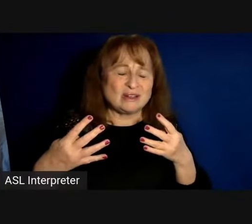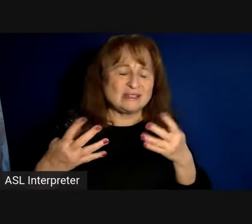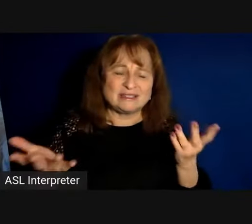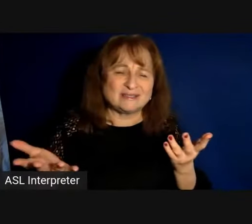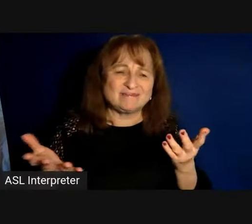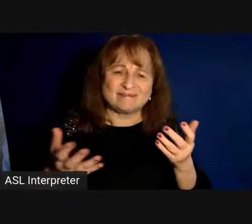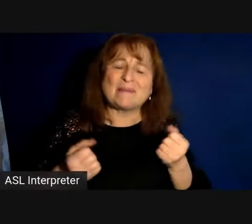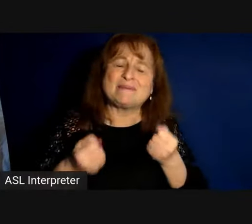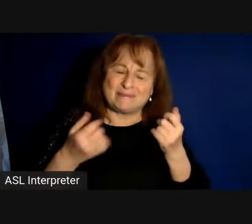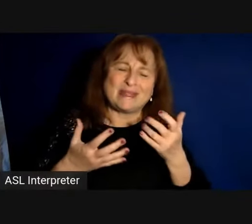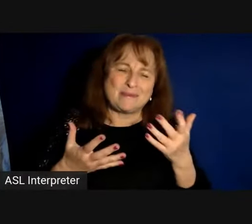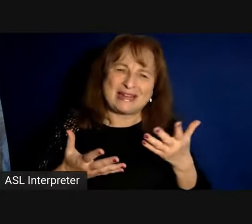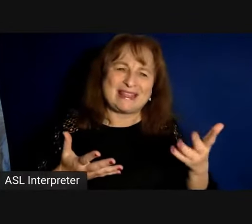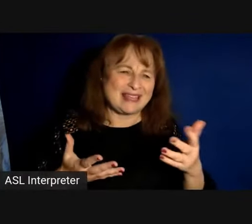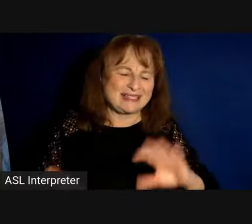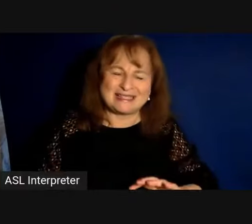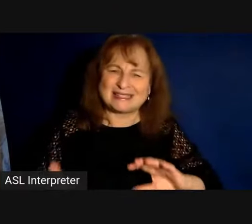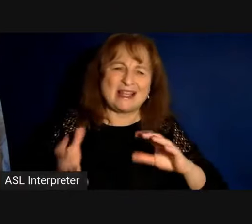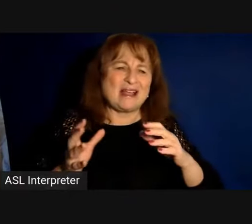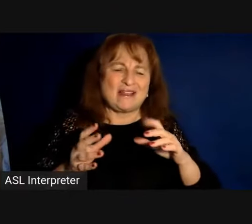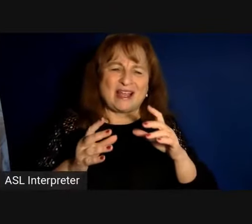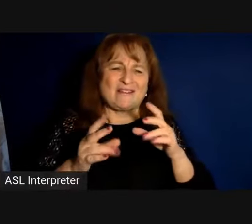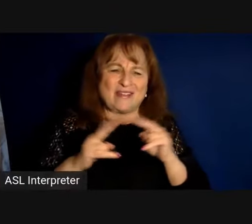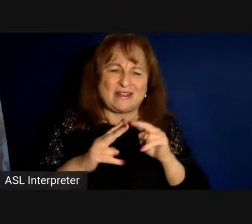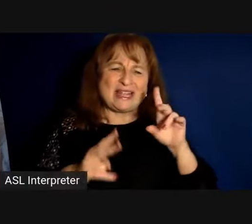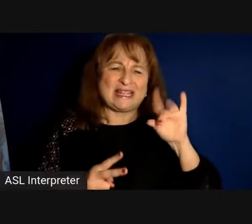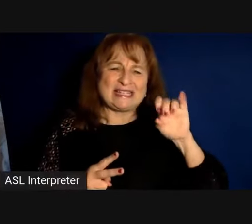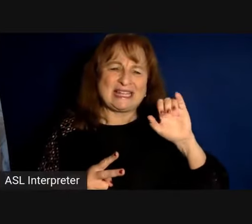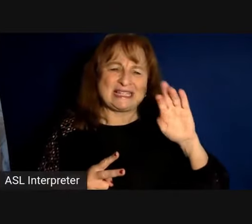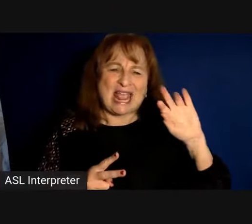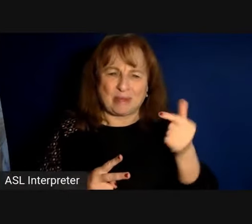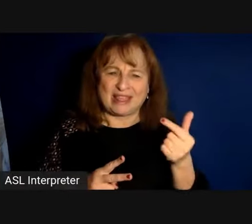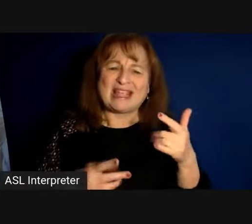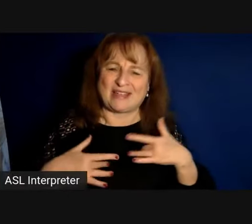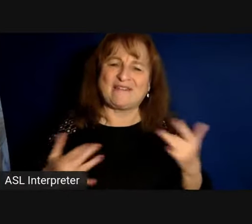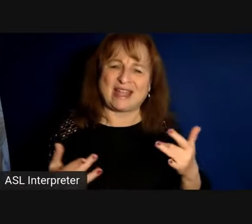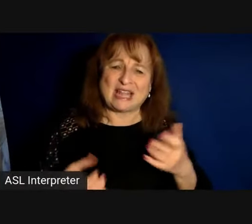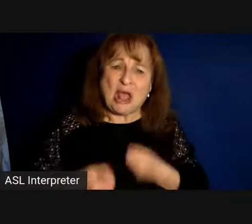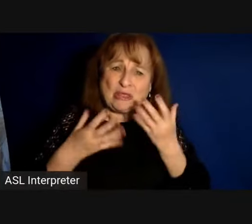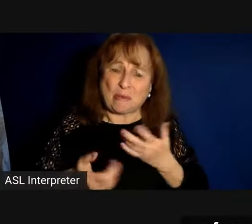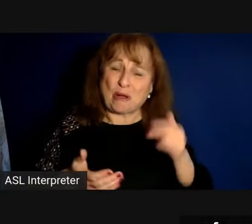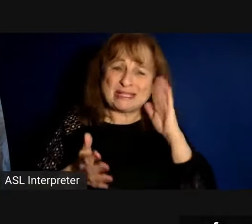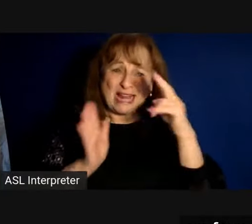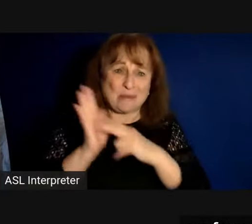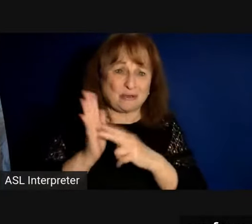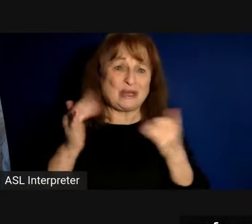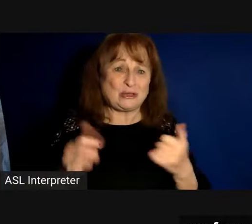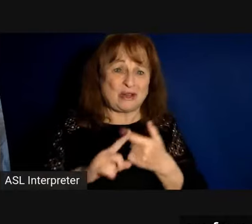among many things a mass disabling event the poems that i'll read today are from my next